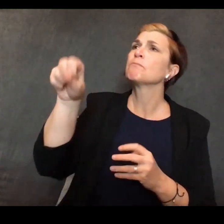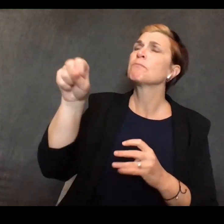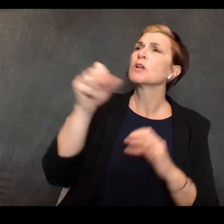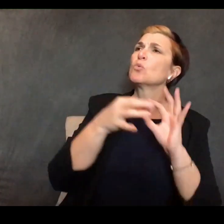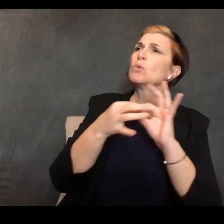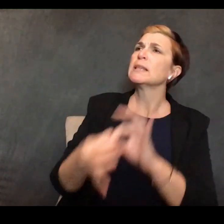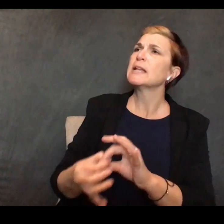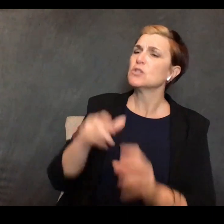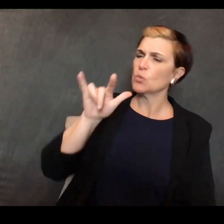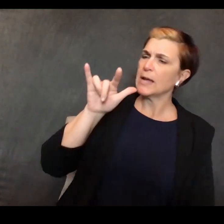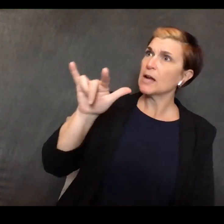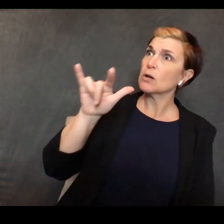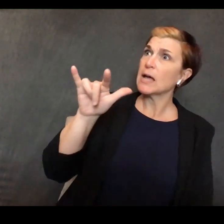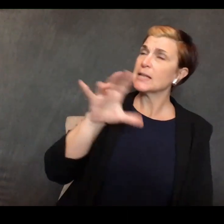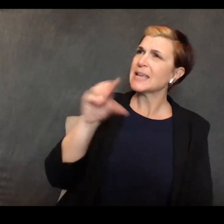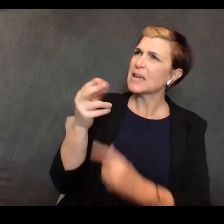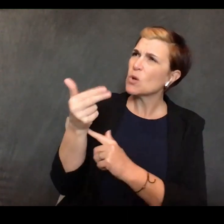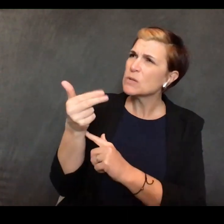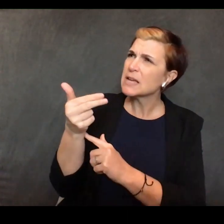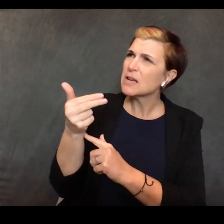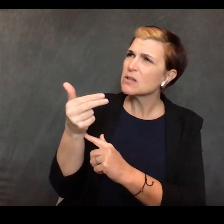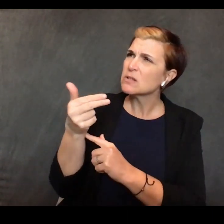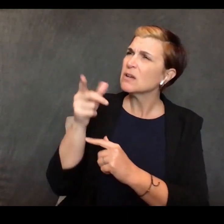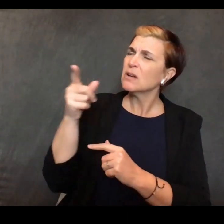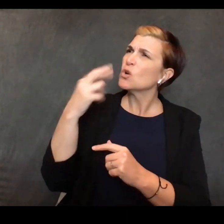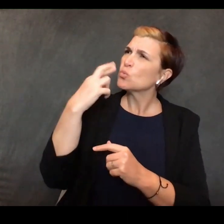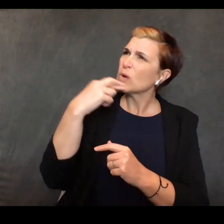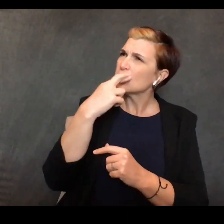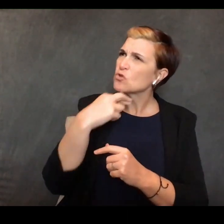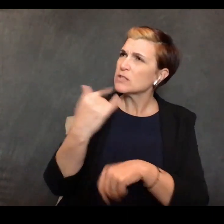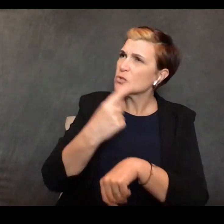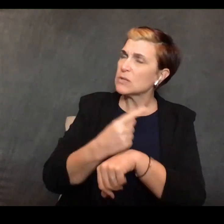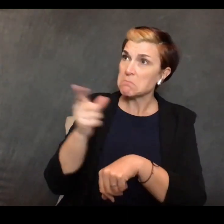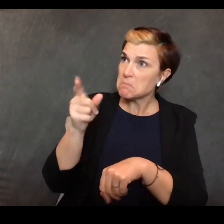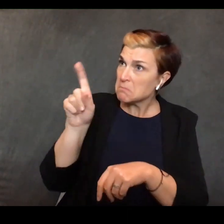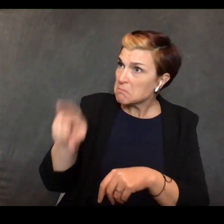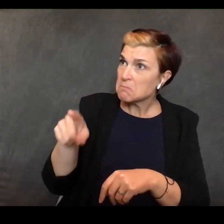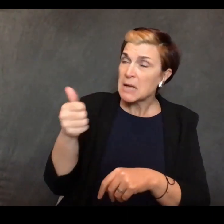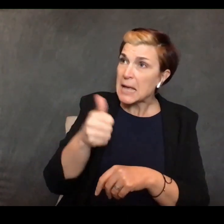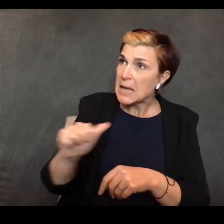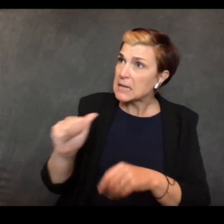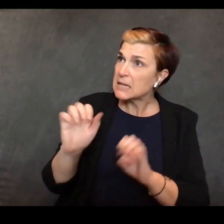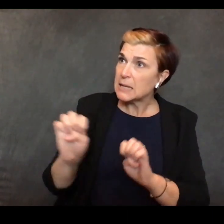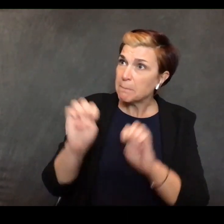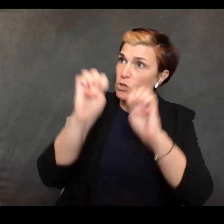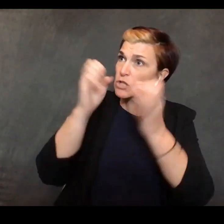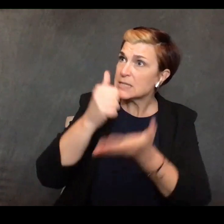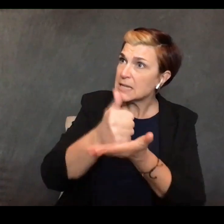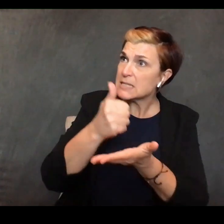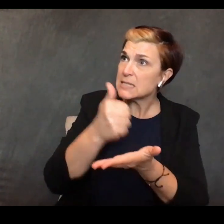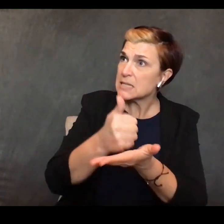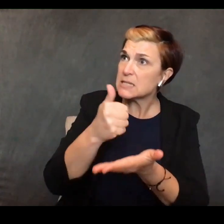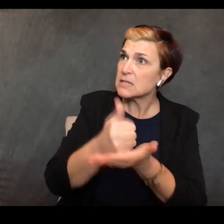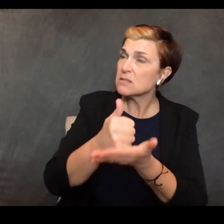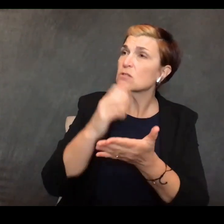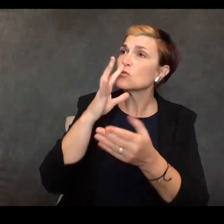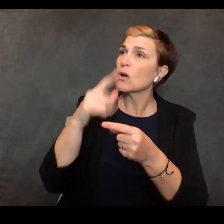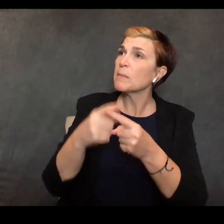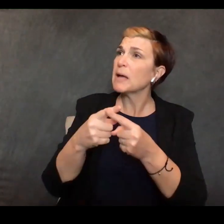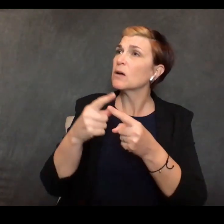you had a call with restaurants today was any type of emergency assistance discussed on that call a lot of restaurants have to close even if they are doing delivery they're not